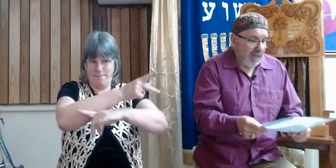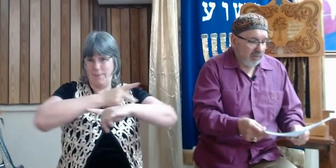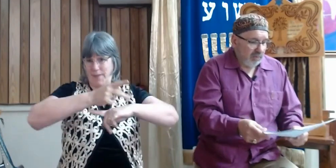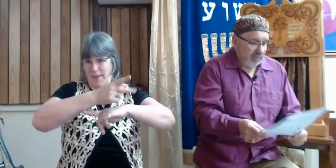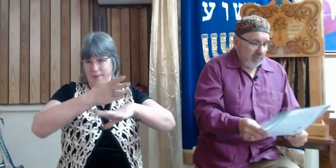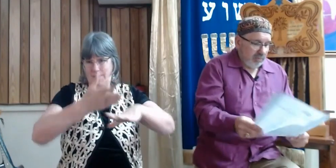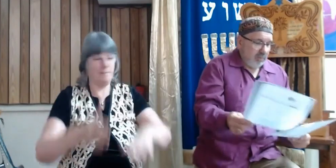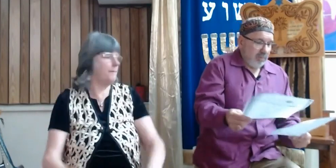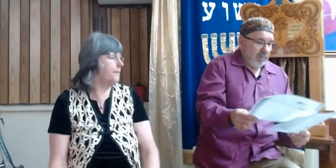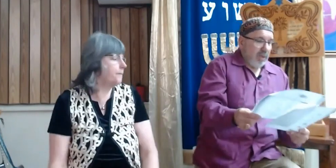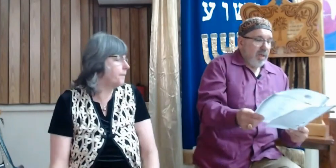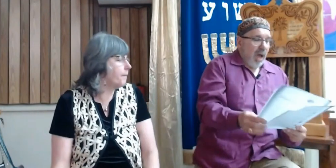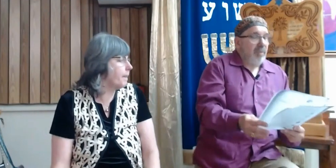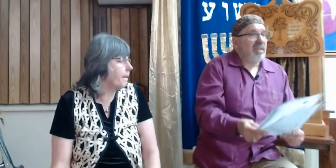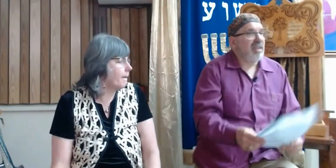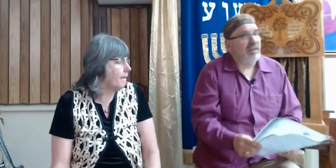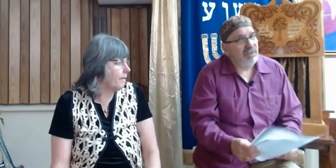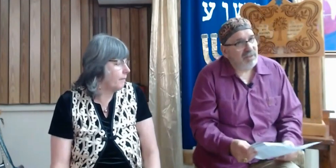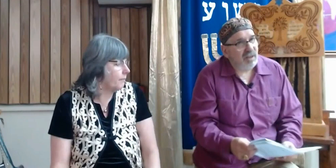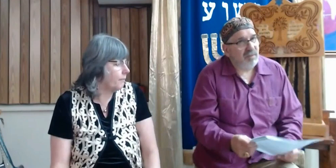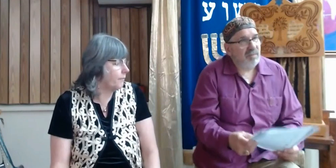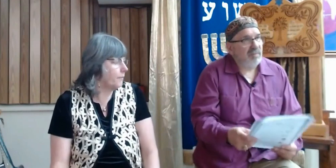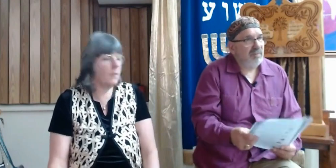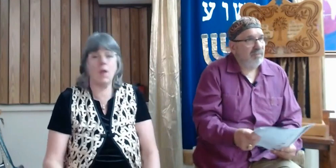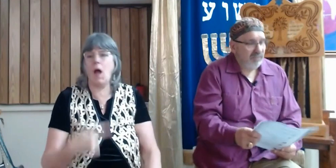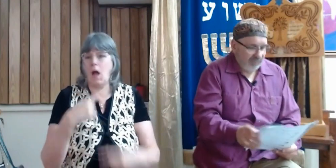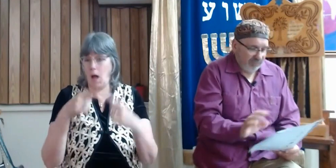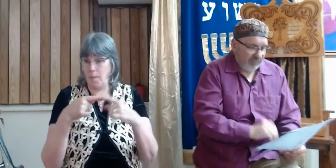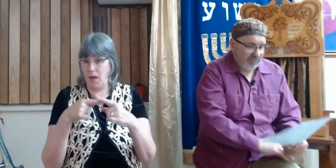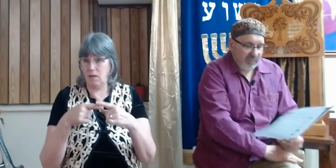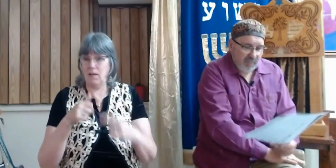Now, about self-esteem.